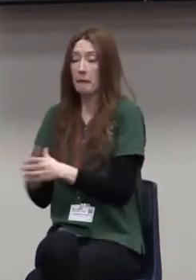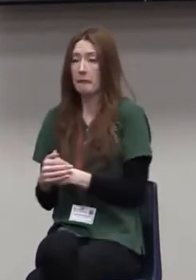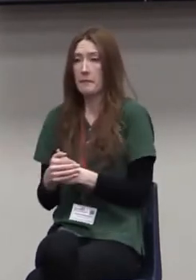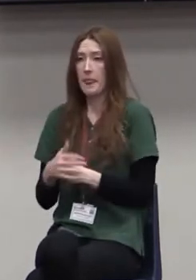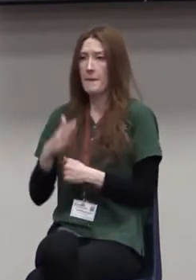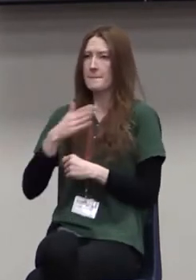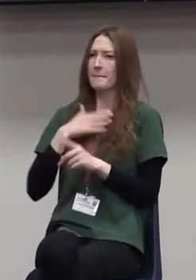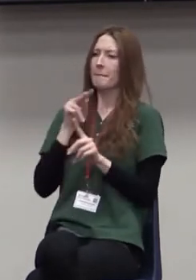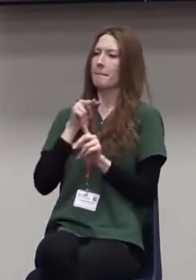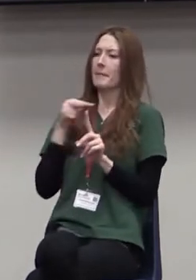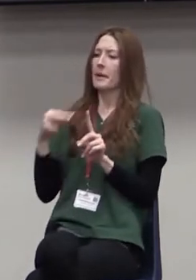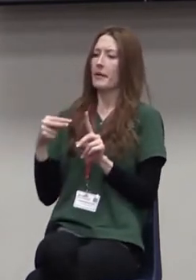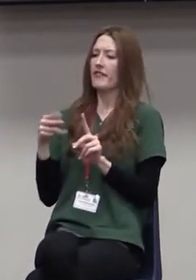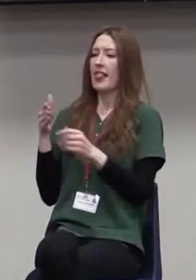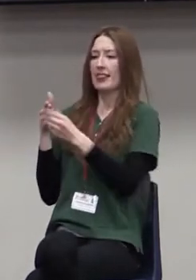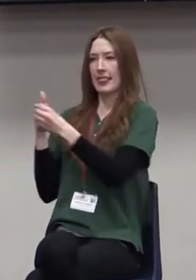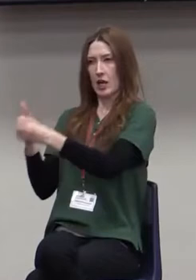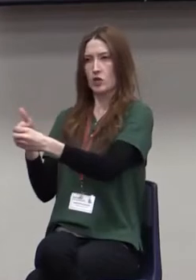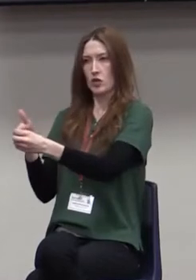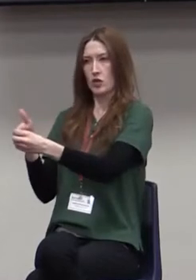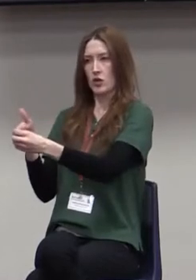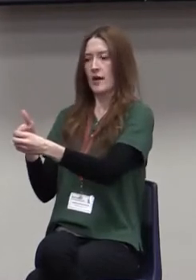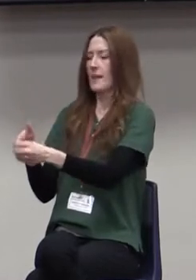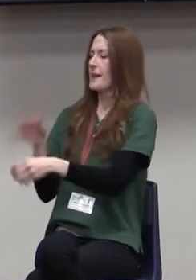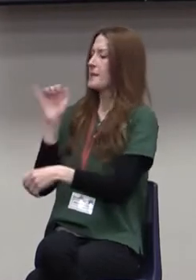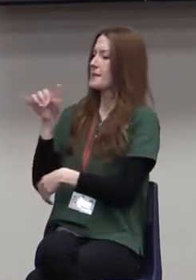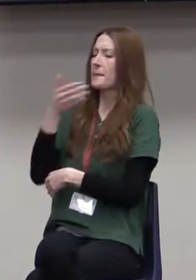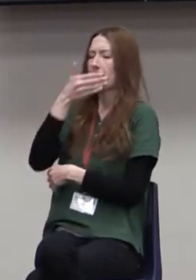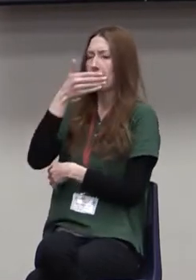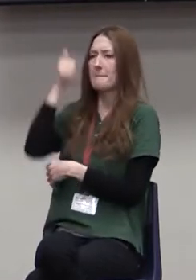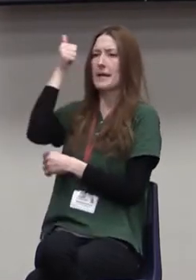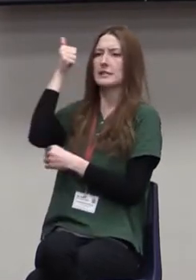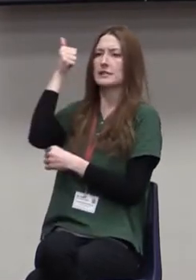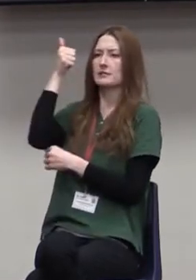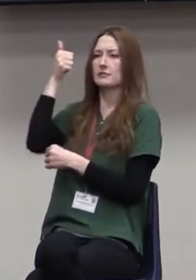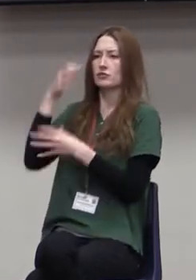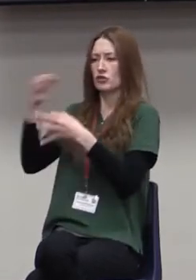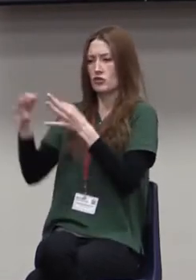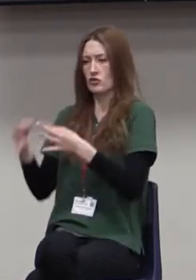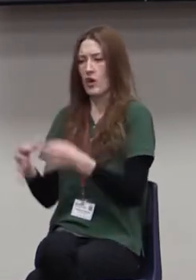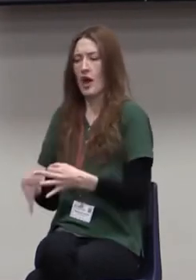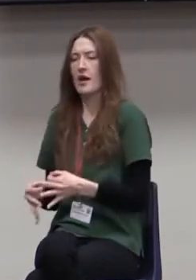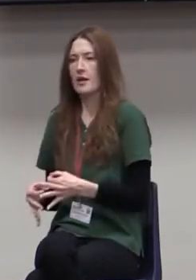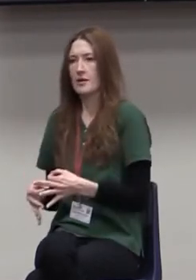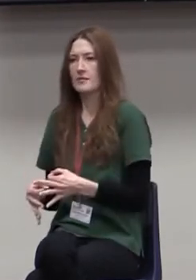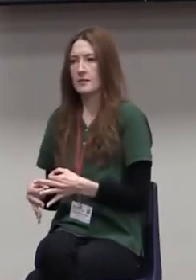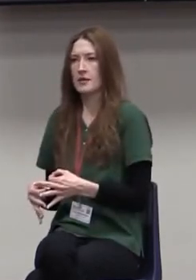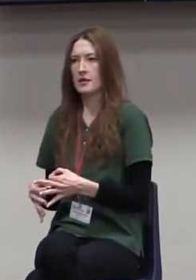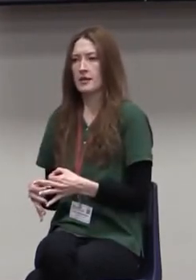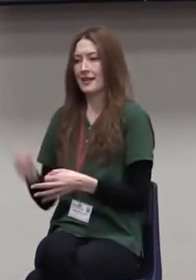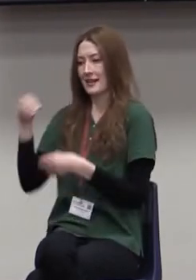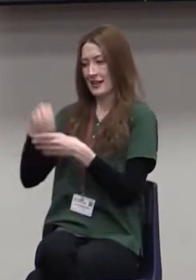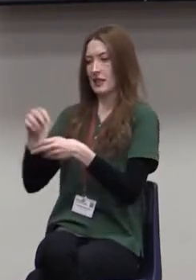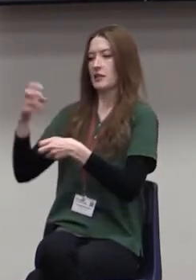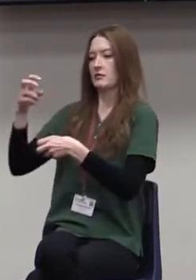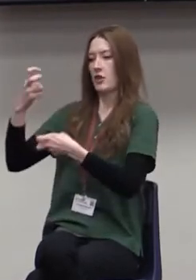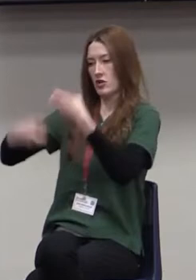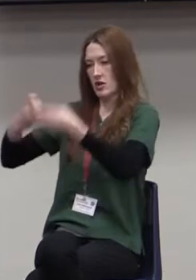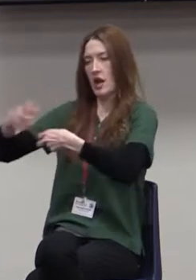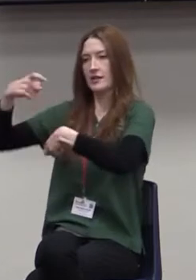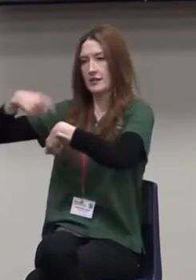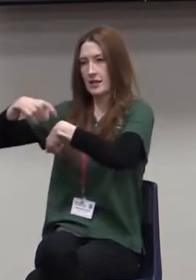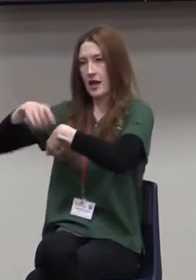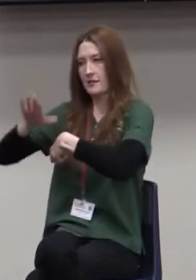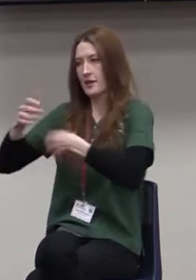a leader is best described and best defined in those challenging times in their life.